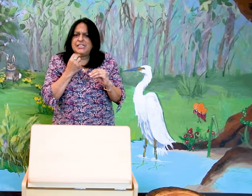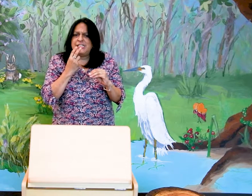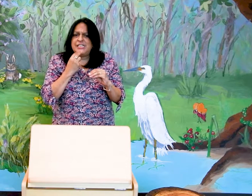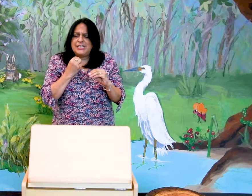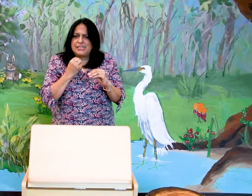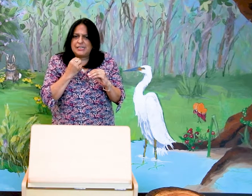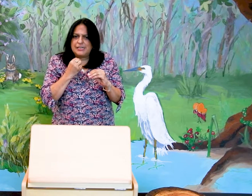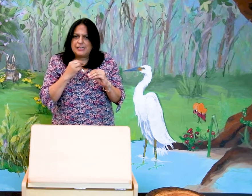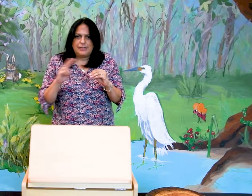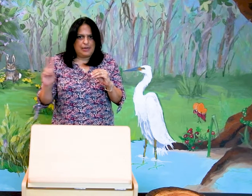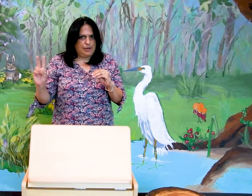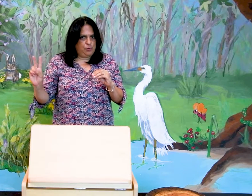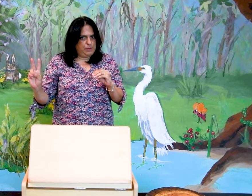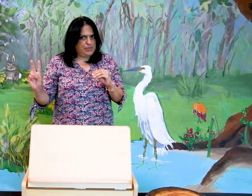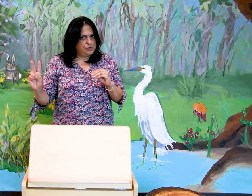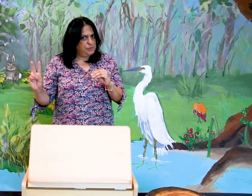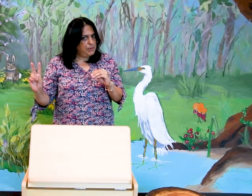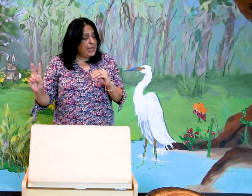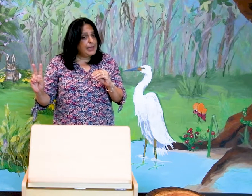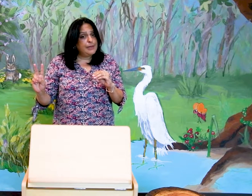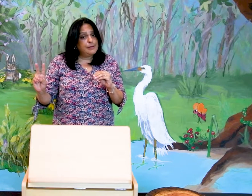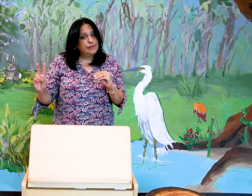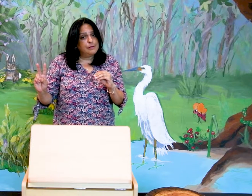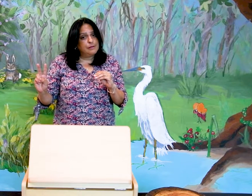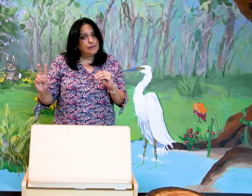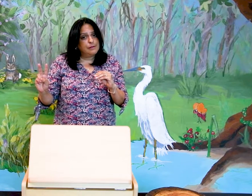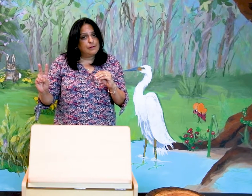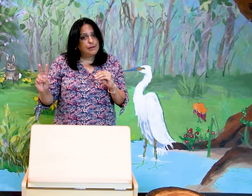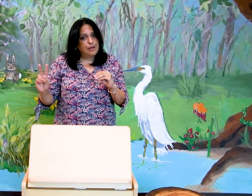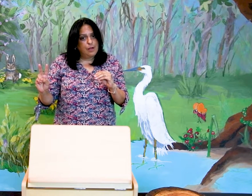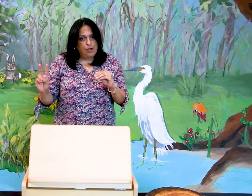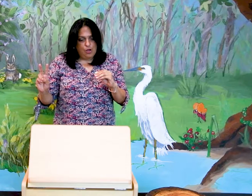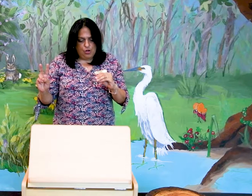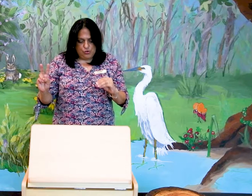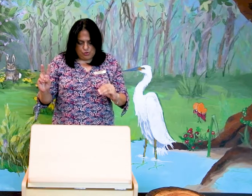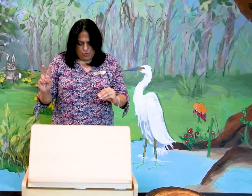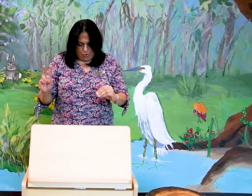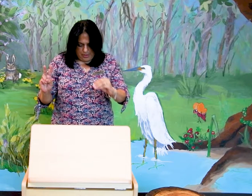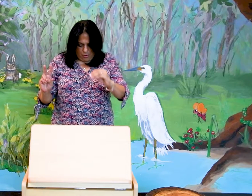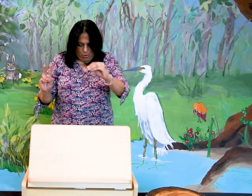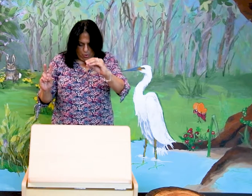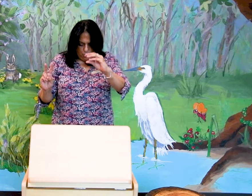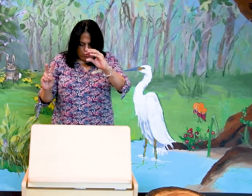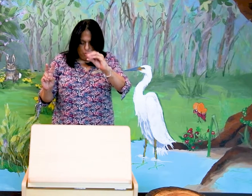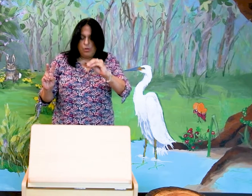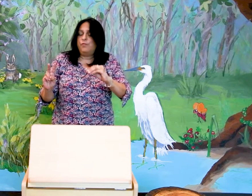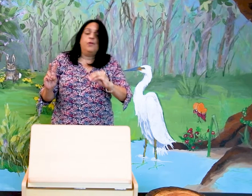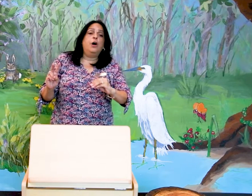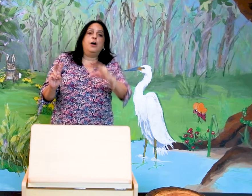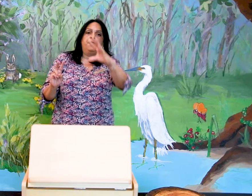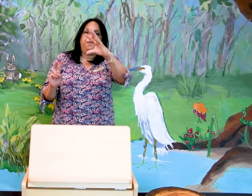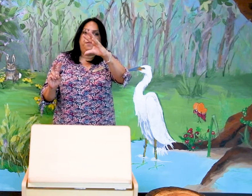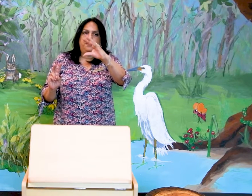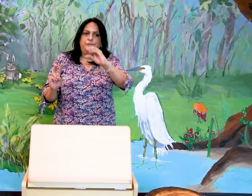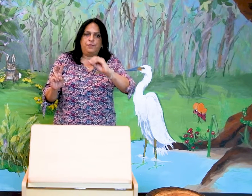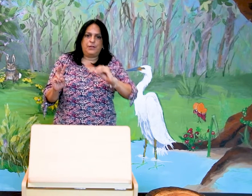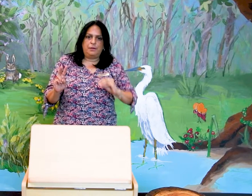chin, the little piggies replied. So the old wolf huffed and